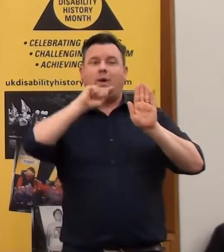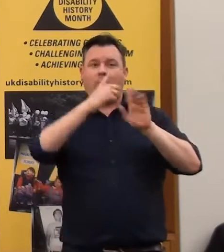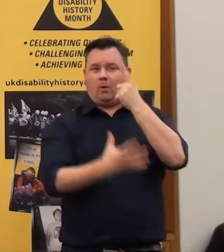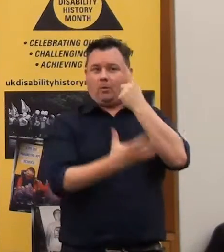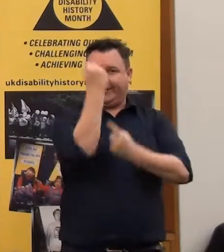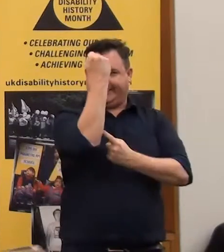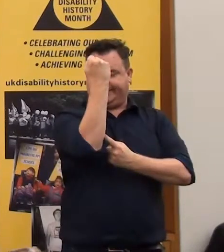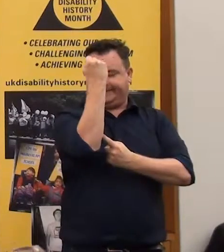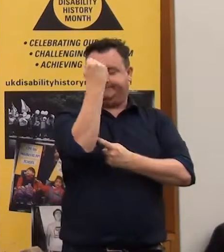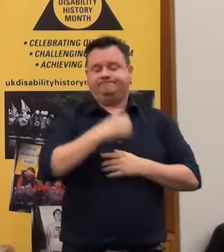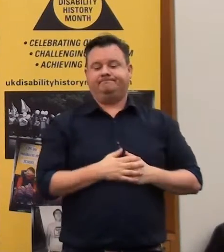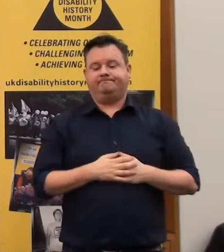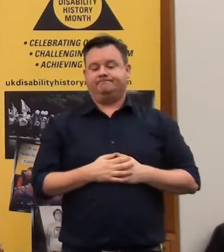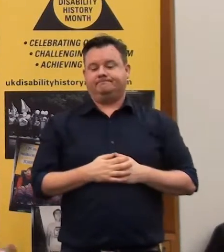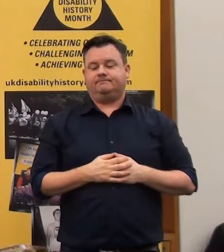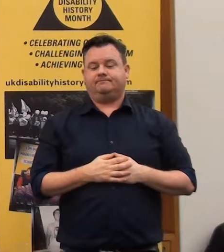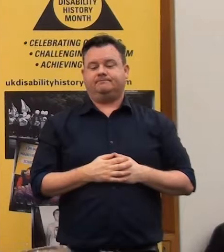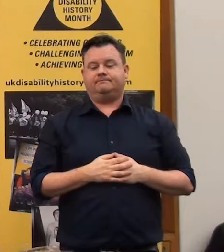them. will defeat them. Thank you.